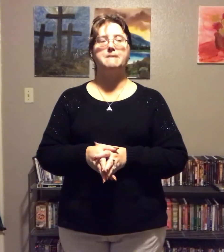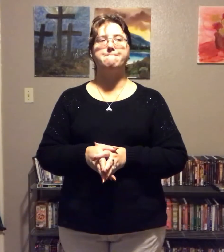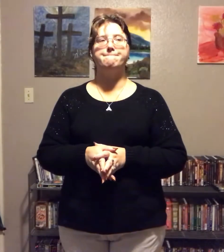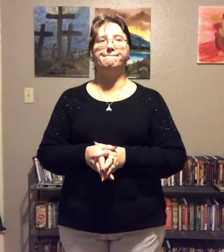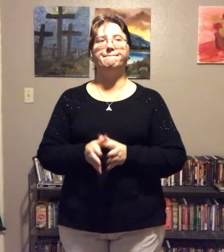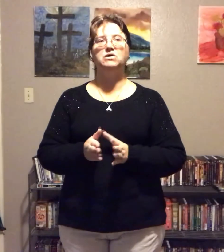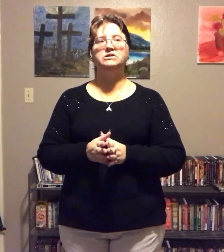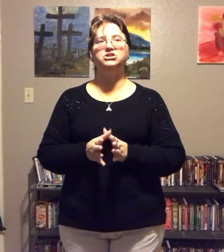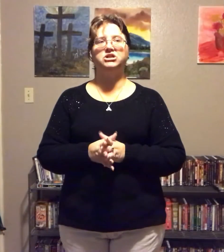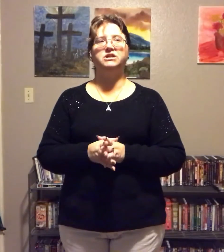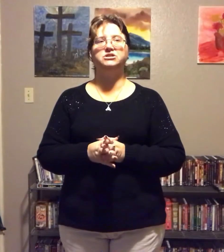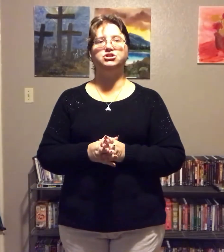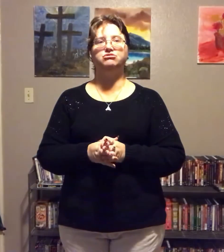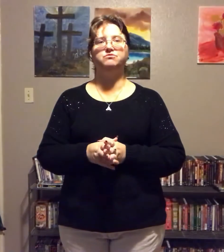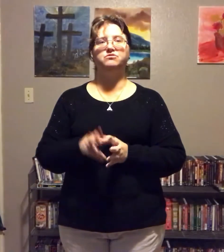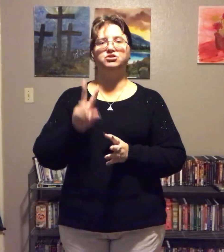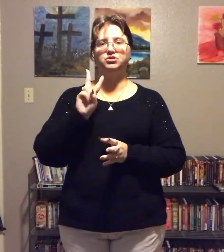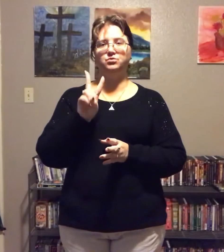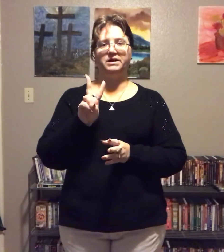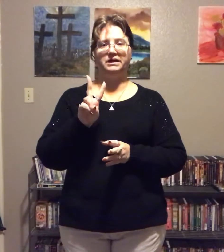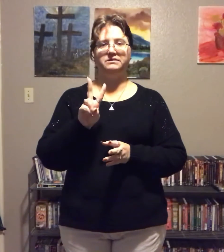I'm going to challenge you two ways.